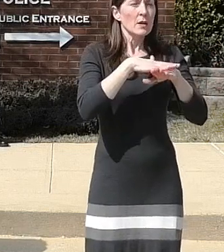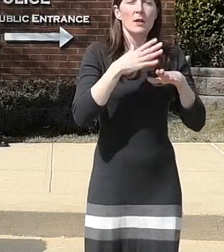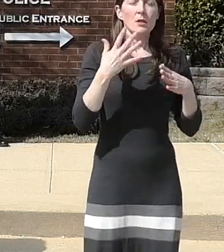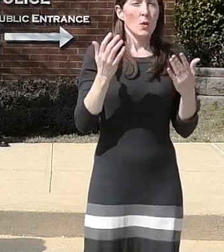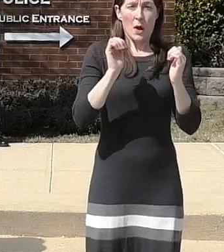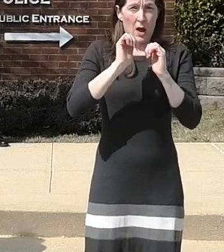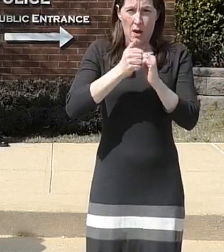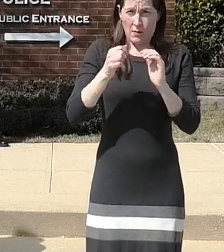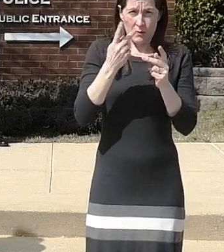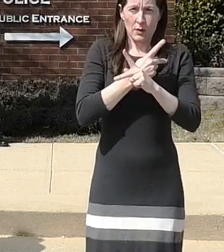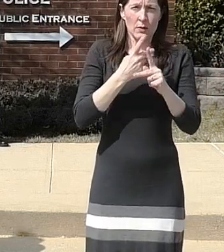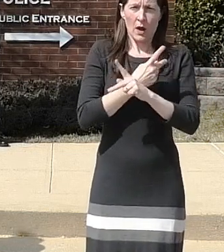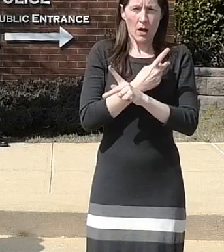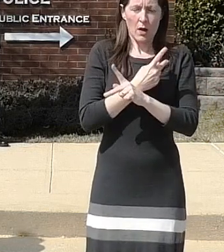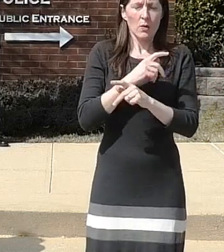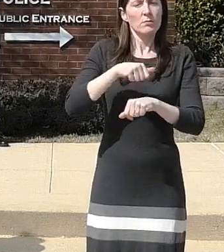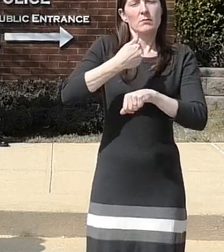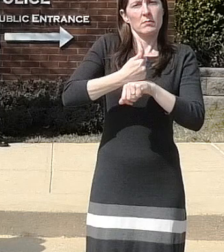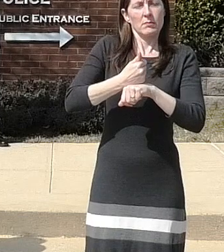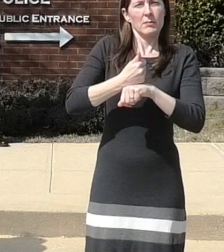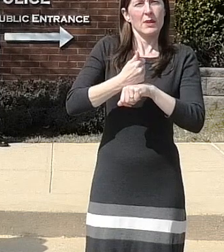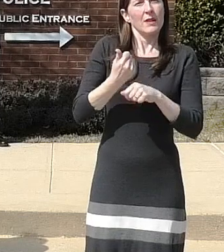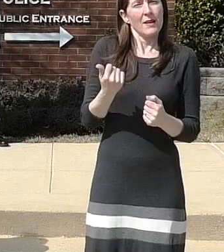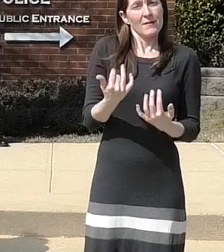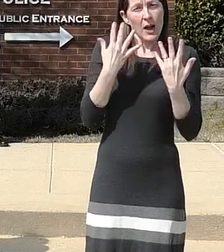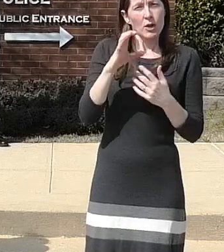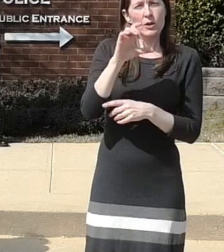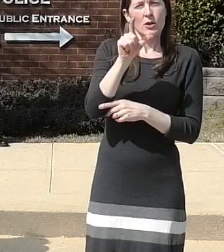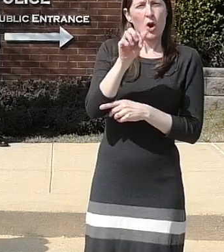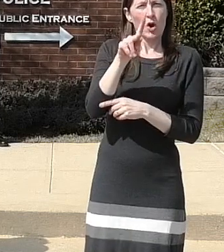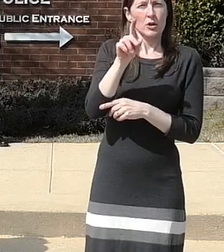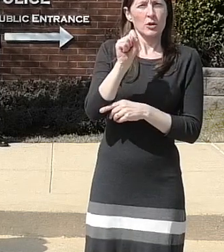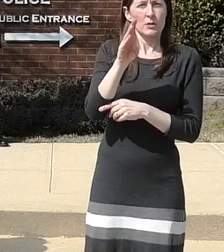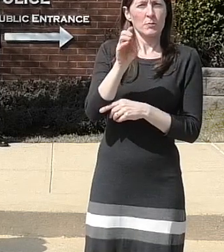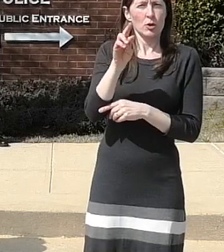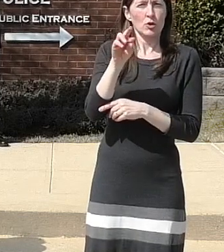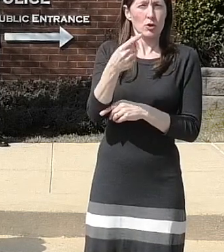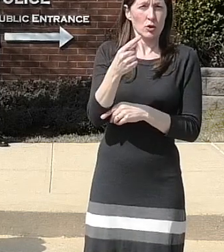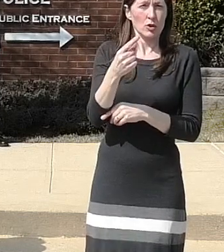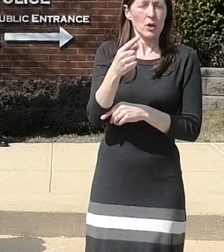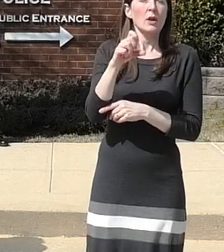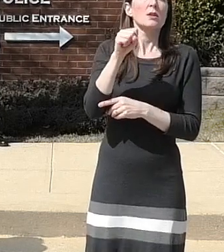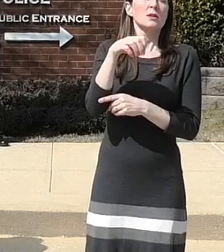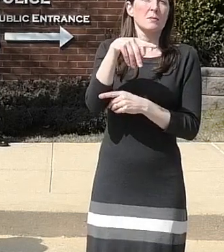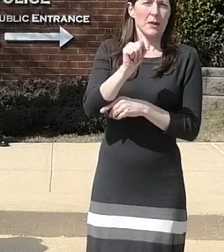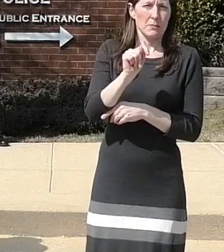on a fire that we had in 2016 in clarksburg that was september 2016.